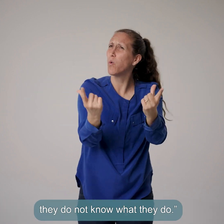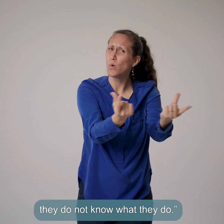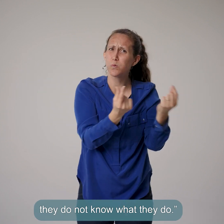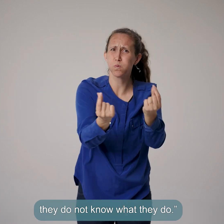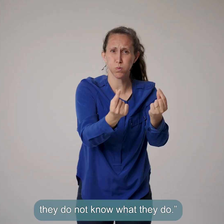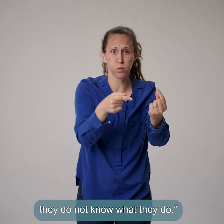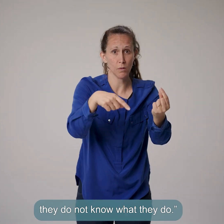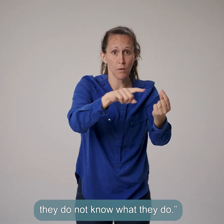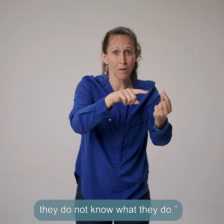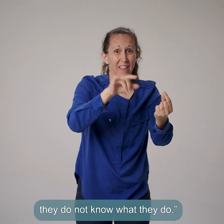do.